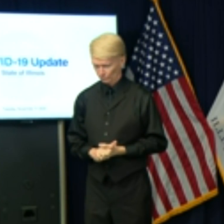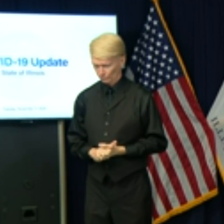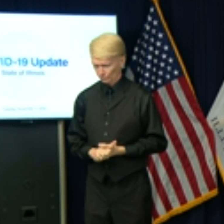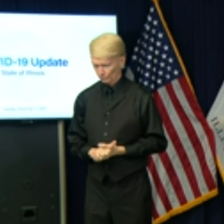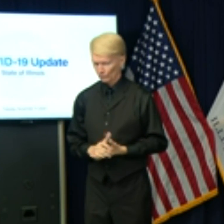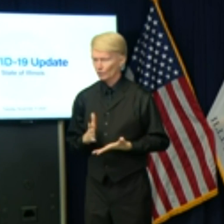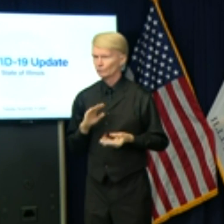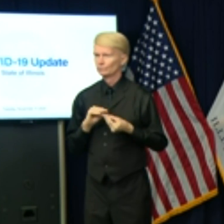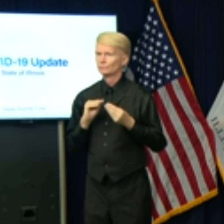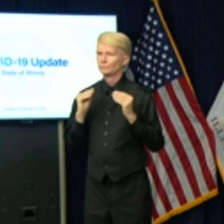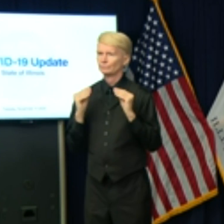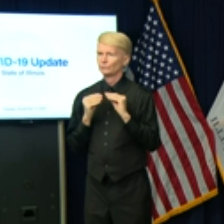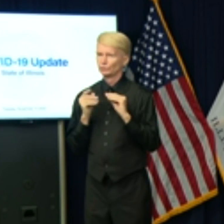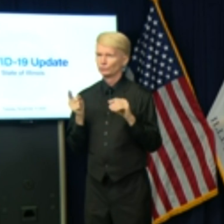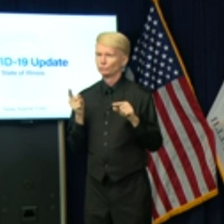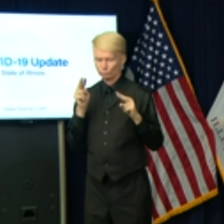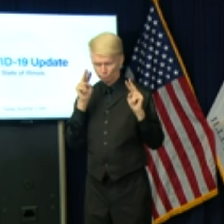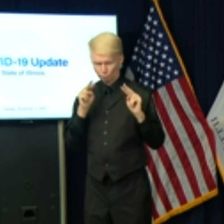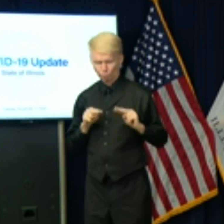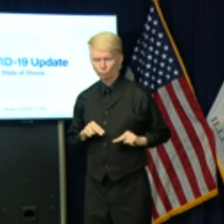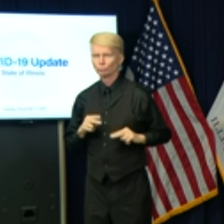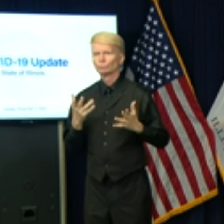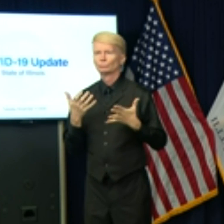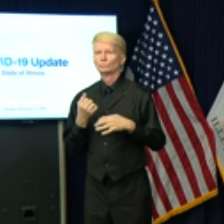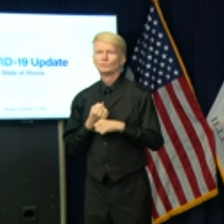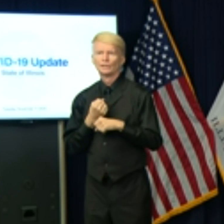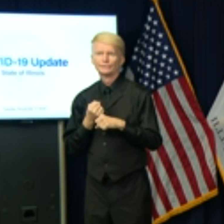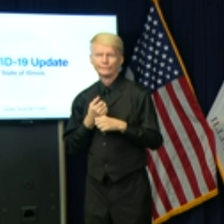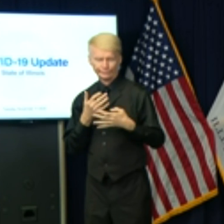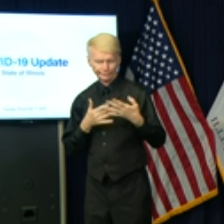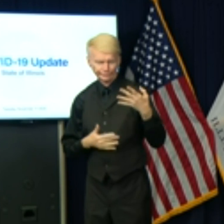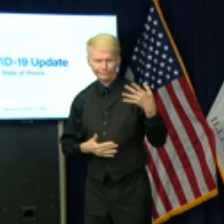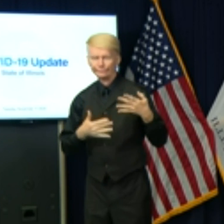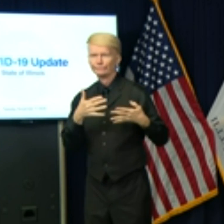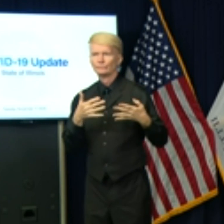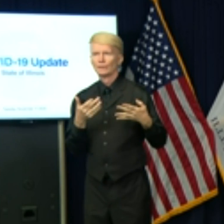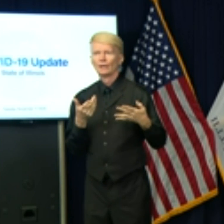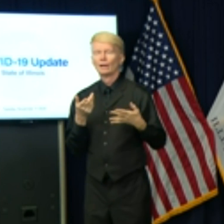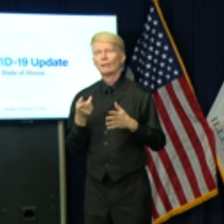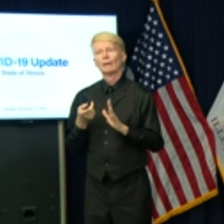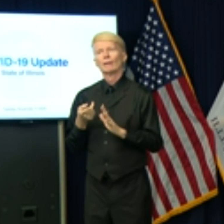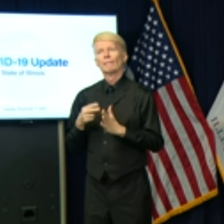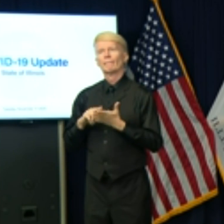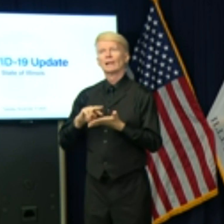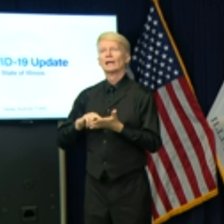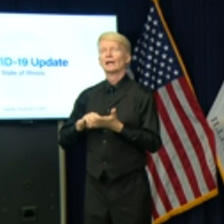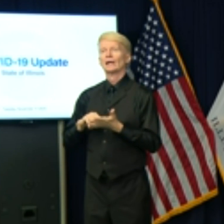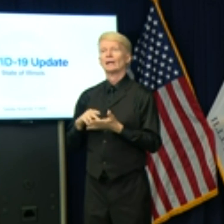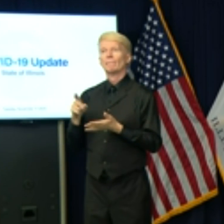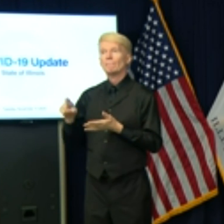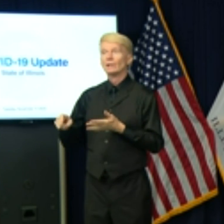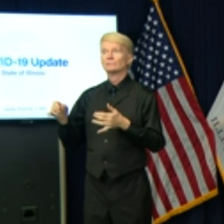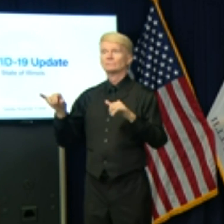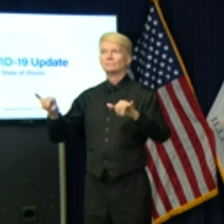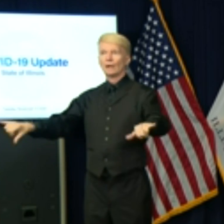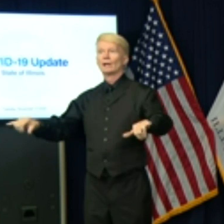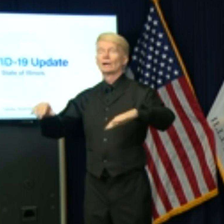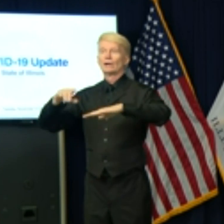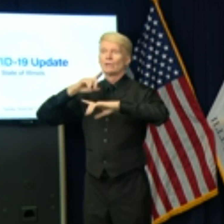that you're looking at? In other words, what trips the trigger for the full shutdown that you say you don't want to go to right now?